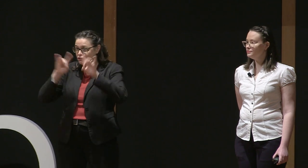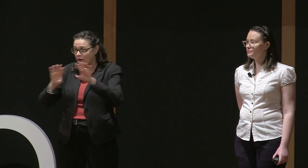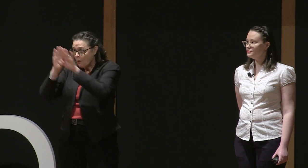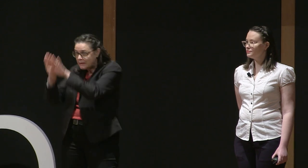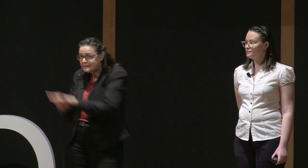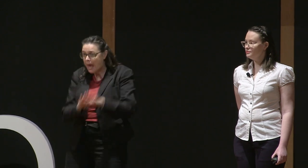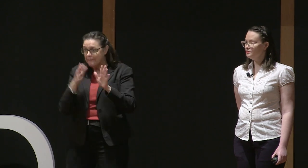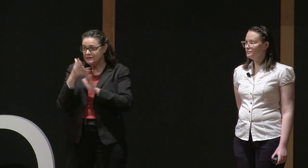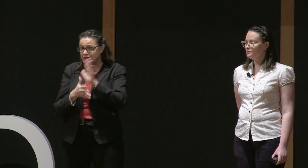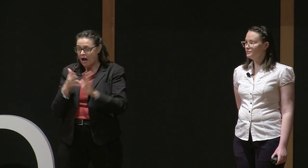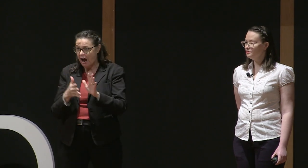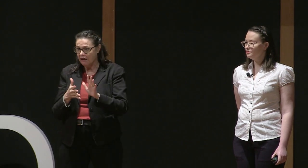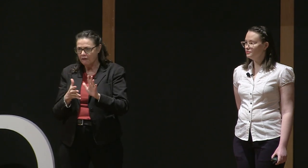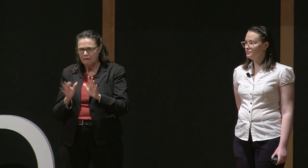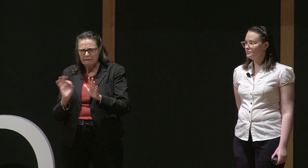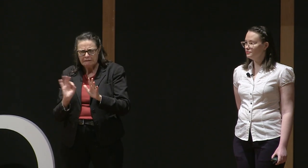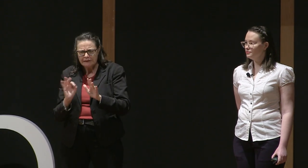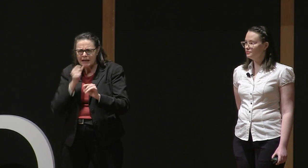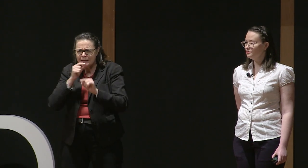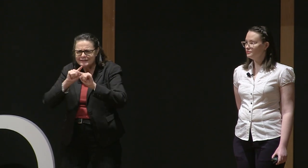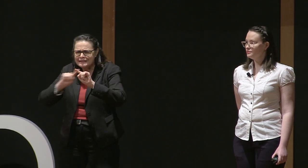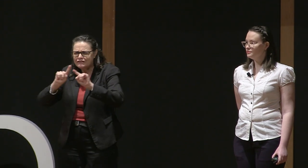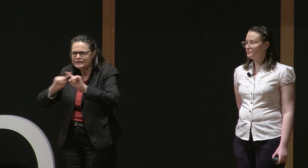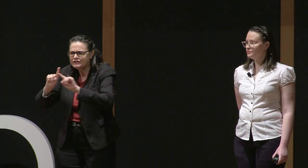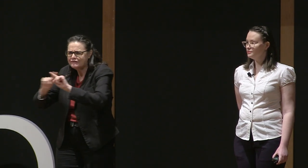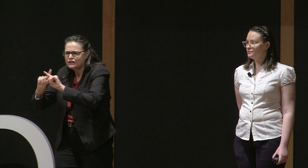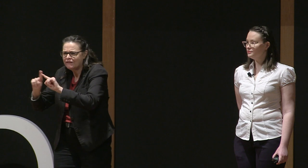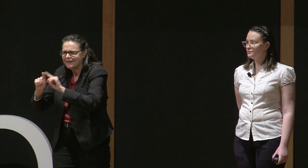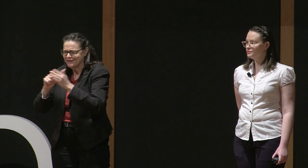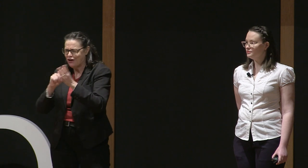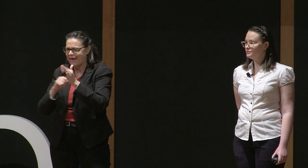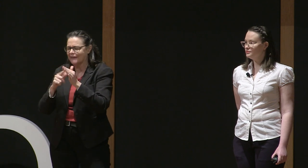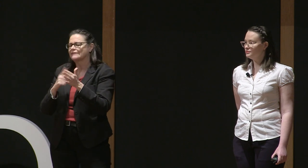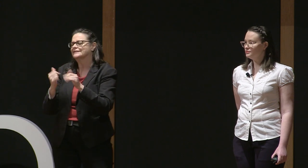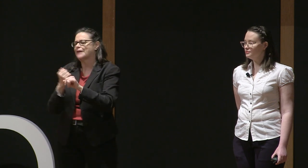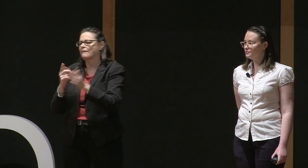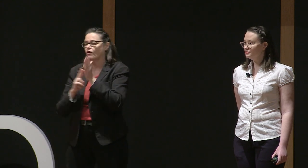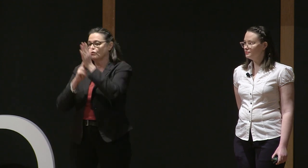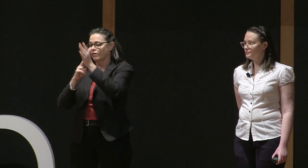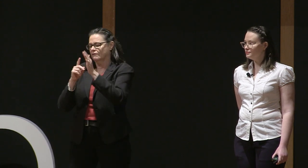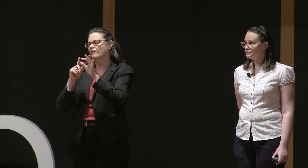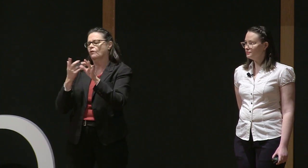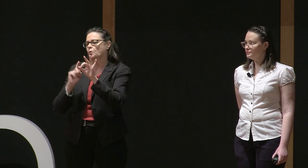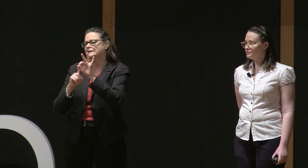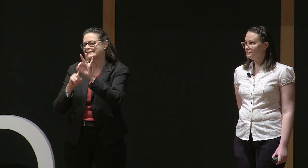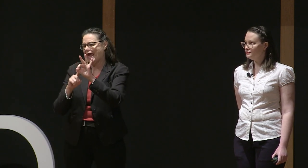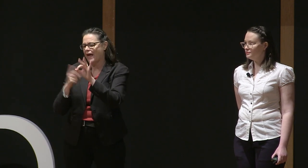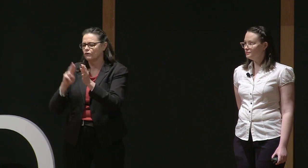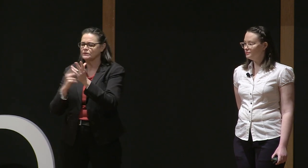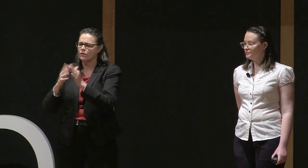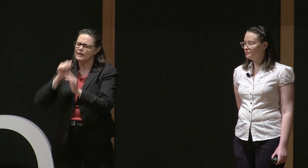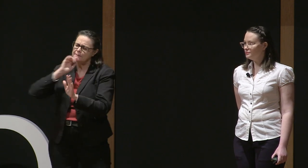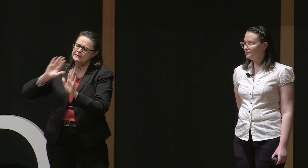talking about signs as well in the different vocabulary, there are some variations throughout Australia through different